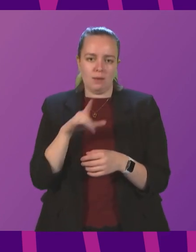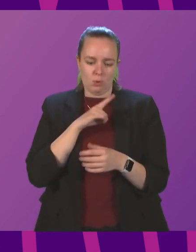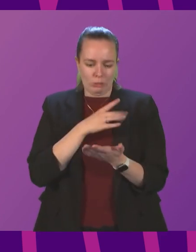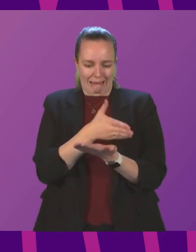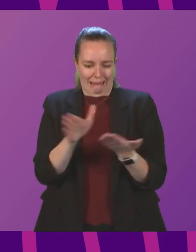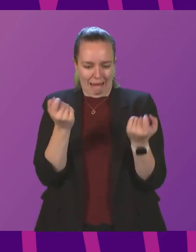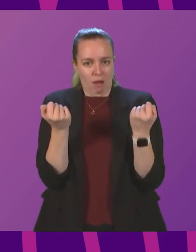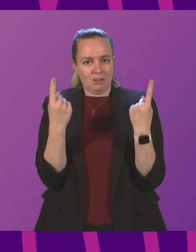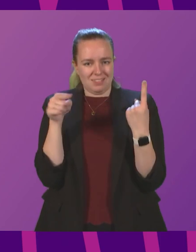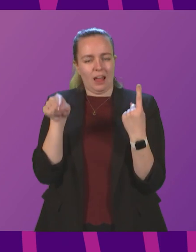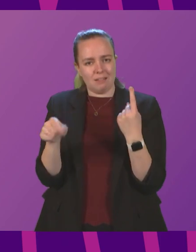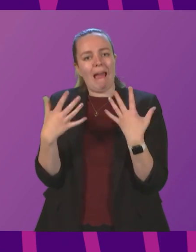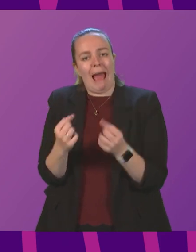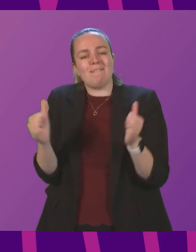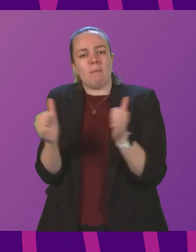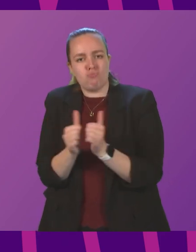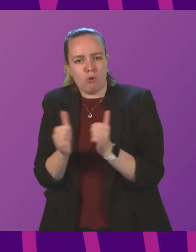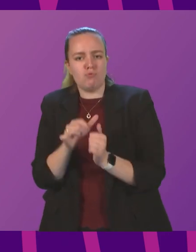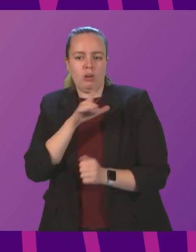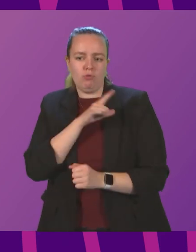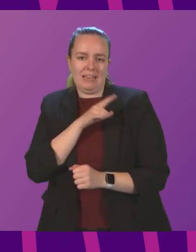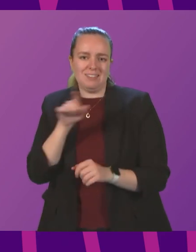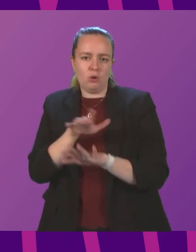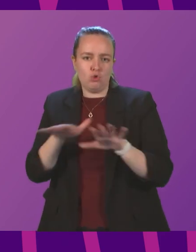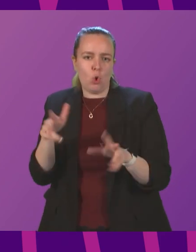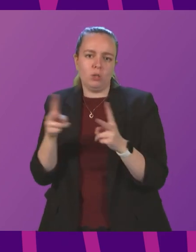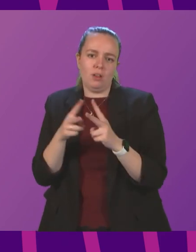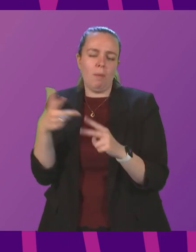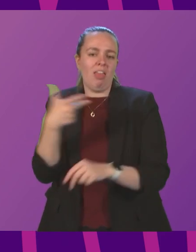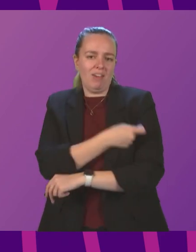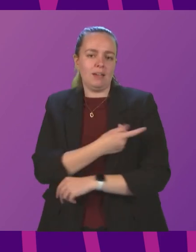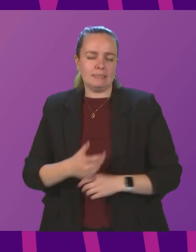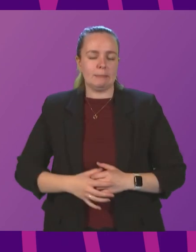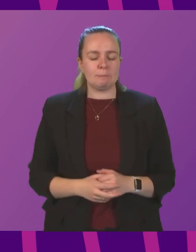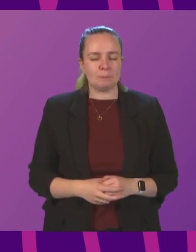that there is an appropriate justification for them not to be double vaccinated.